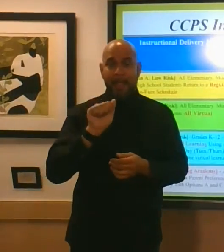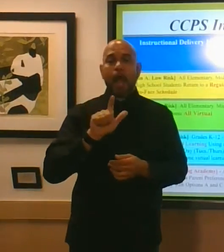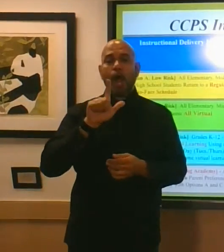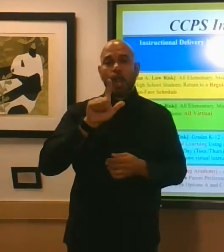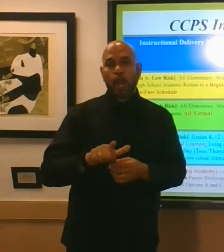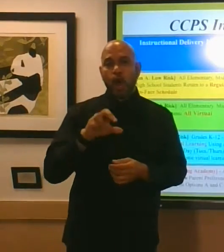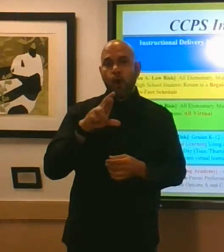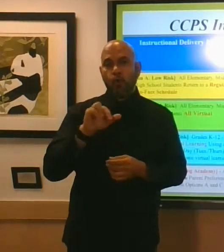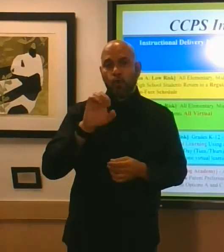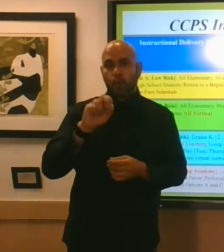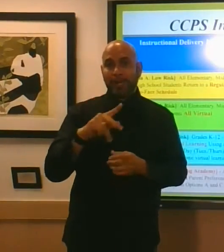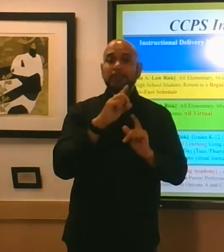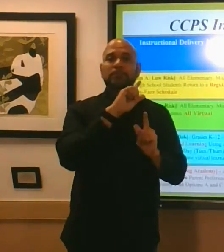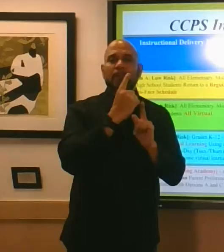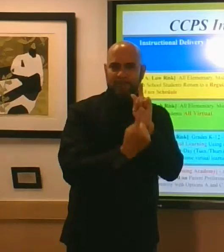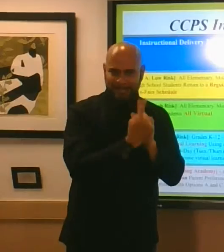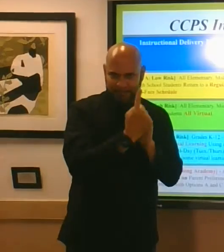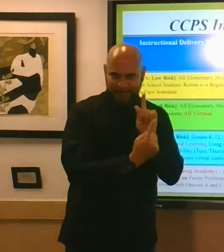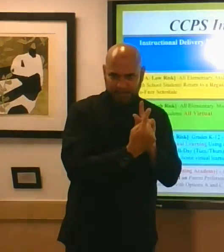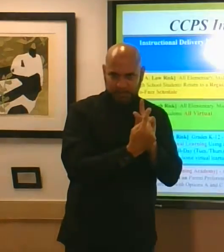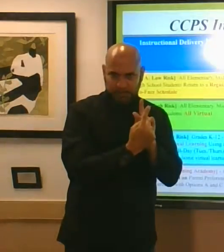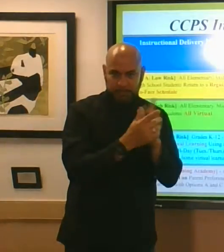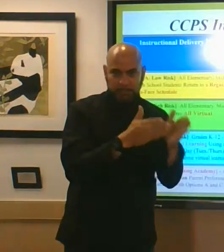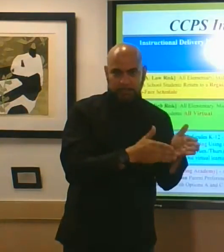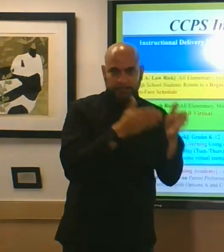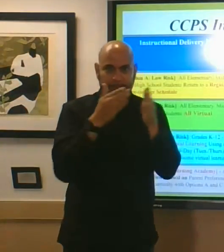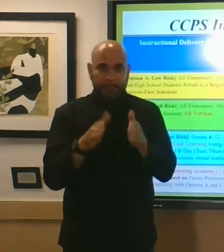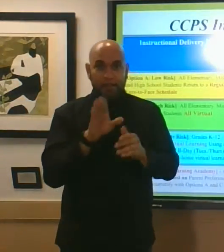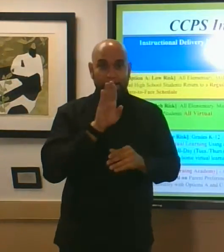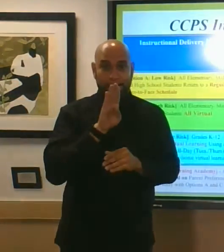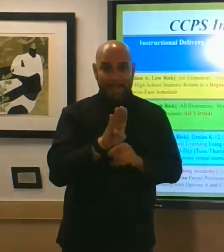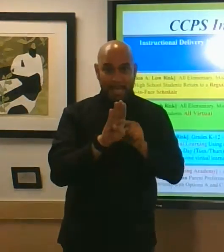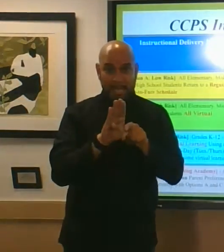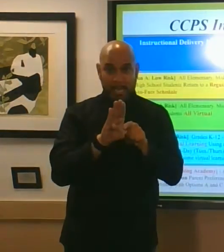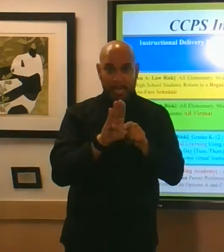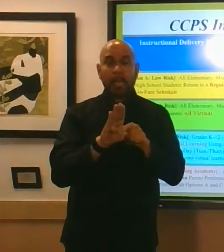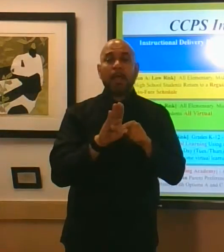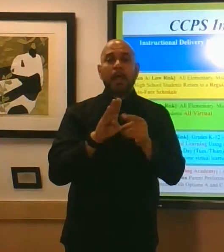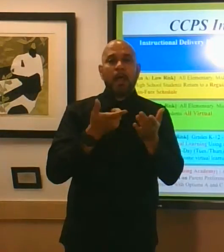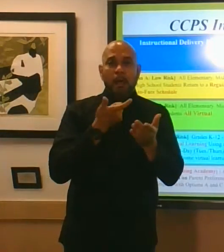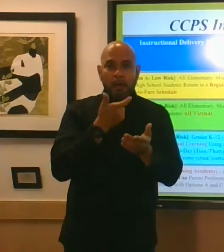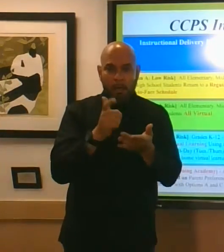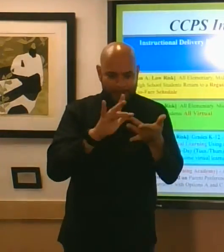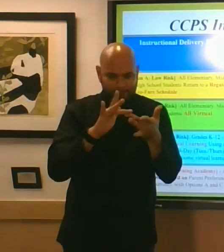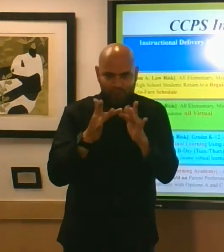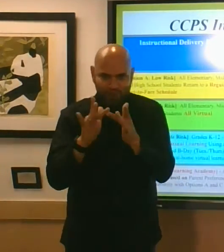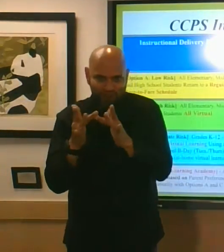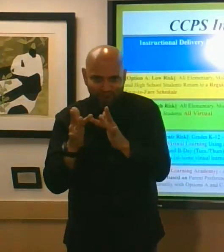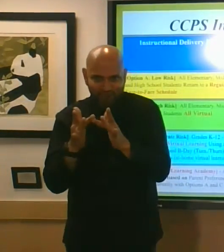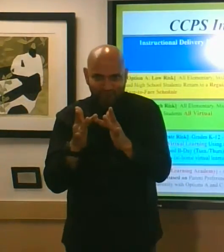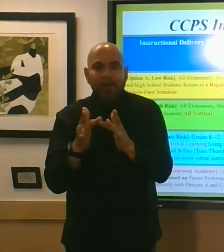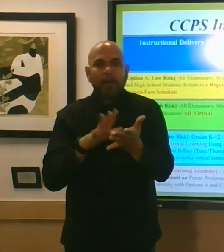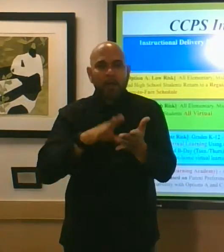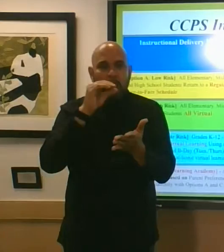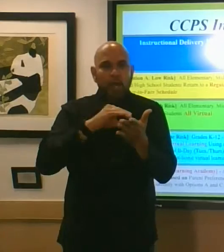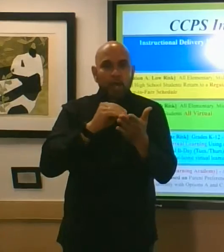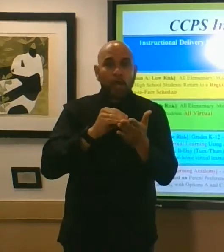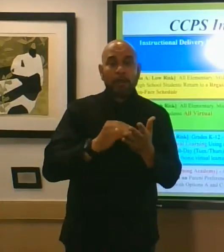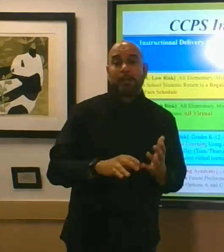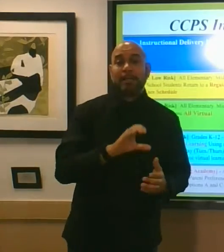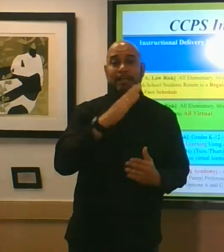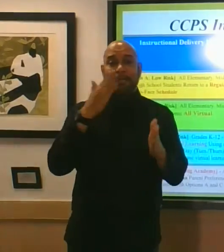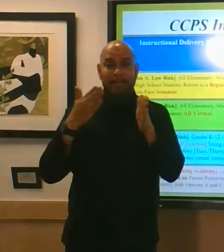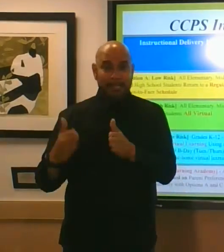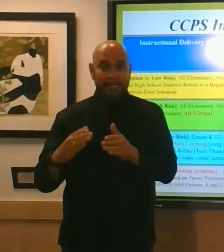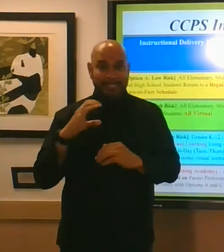face option b high risk is all virtual option c is in the middle moderate risk a blend of face-to-face and